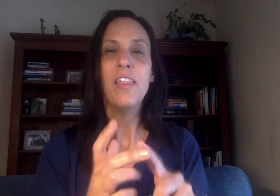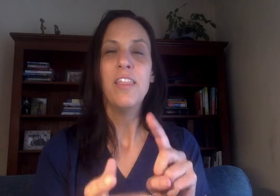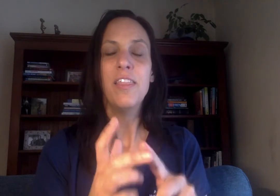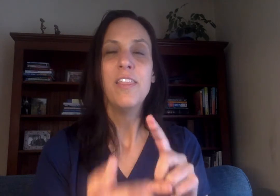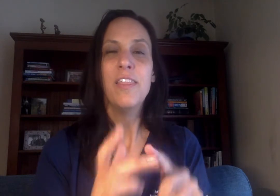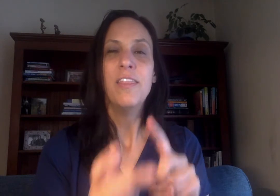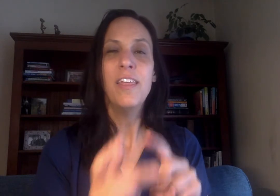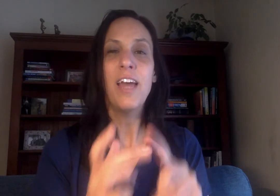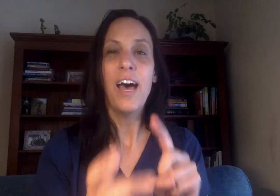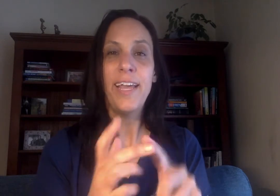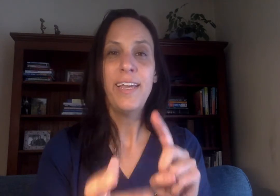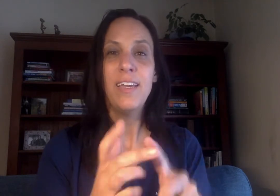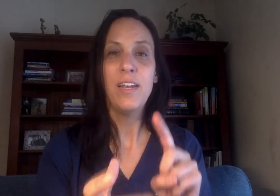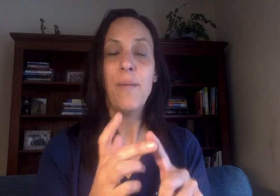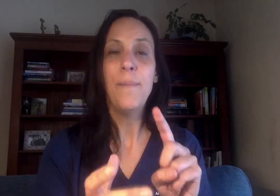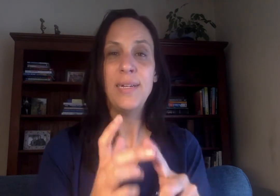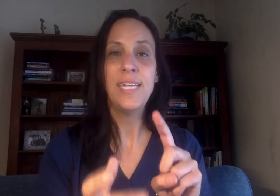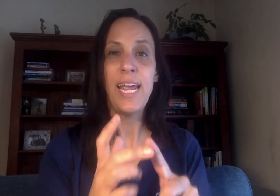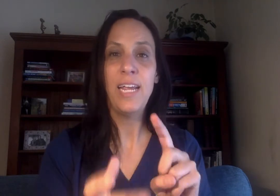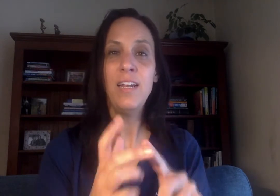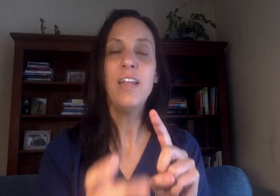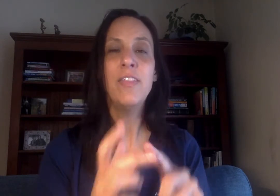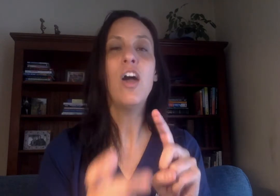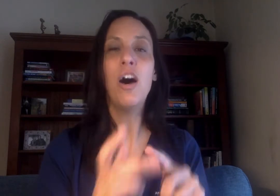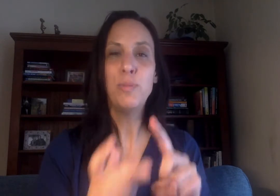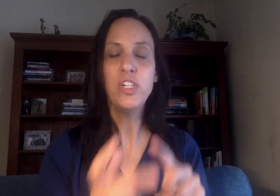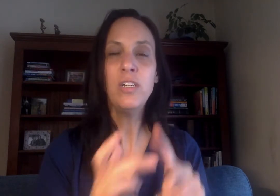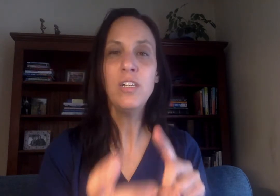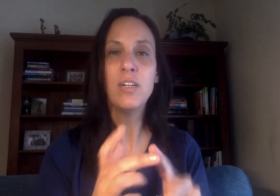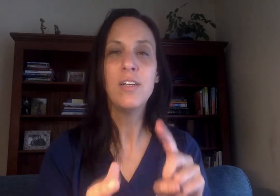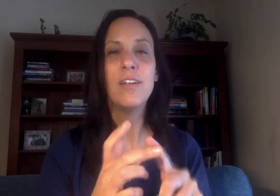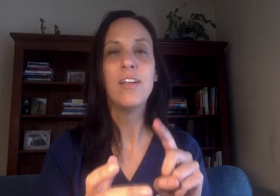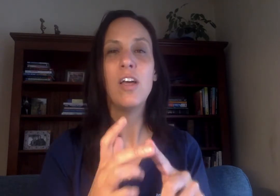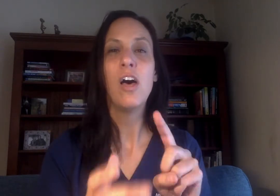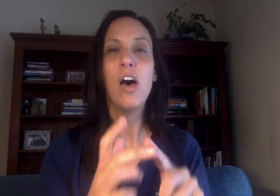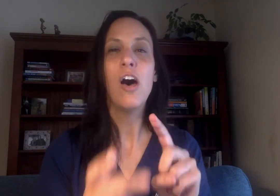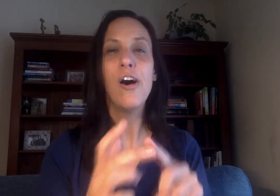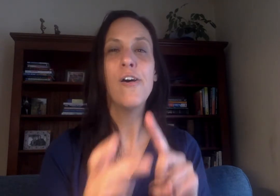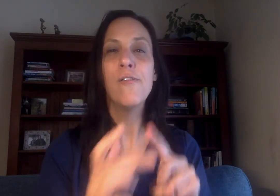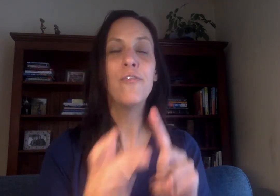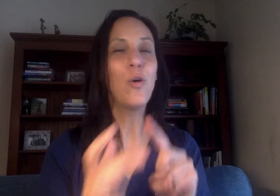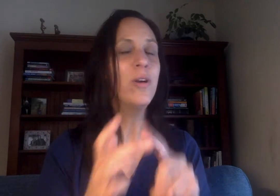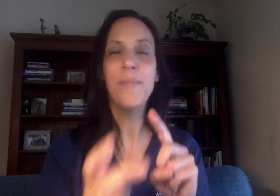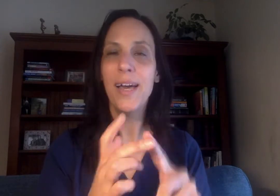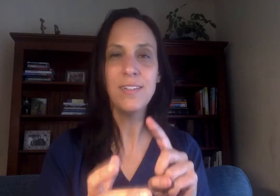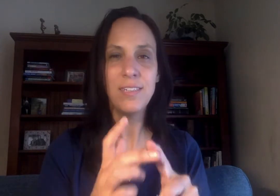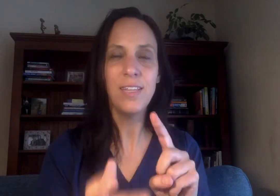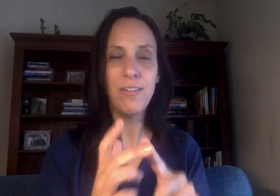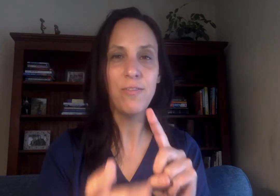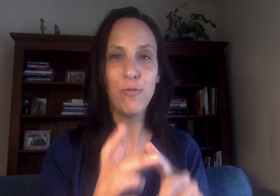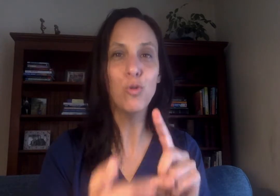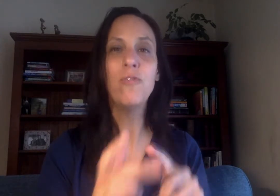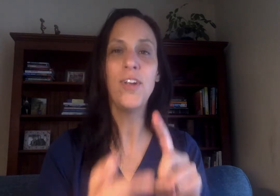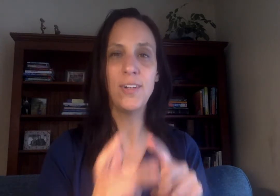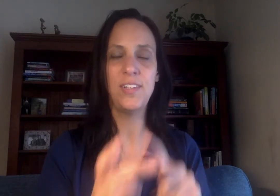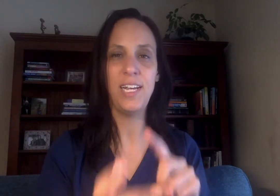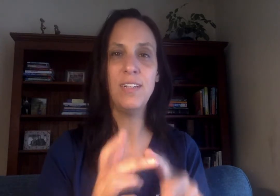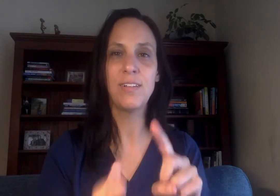that I can maintain the option of going back into that full fear state